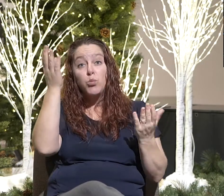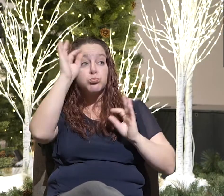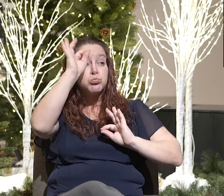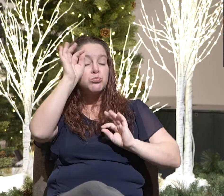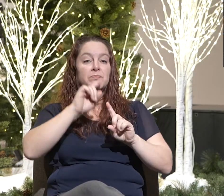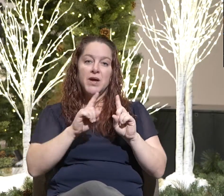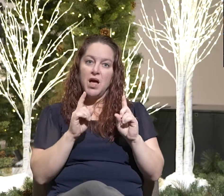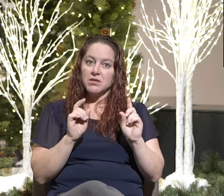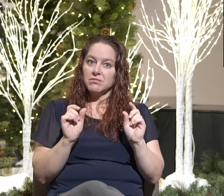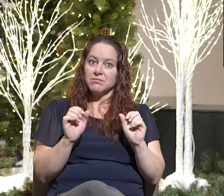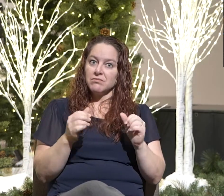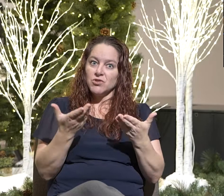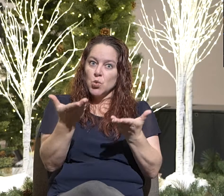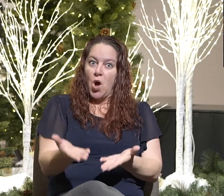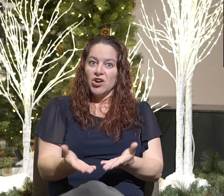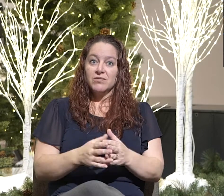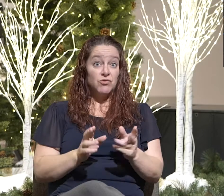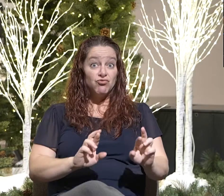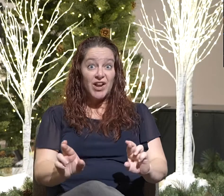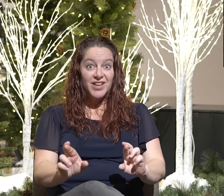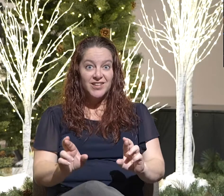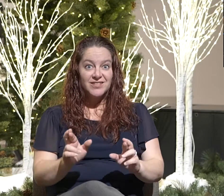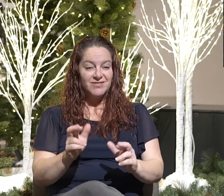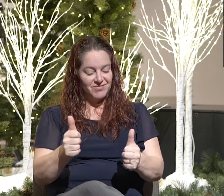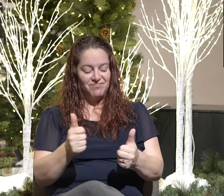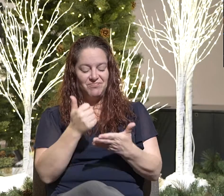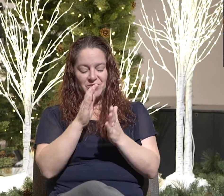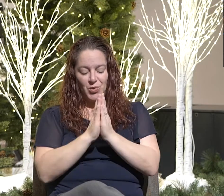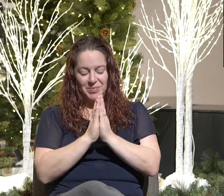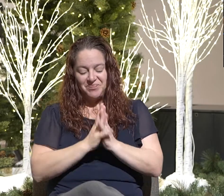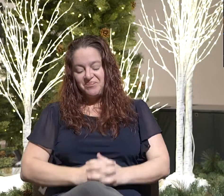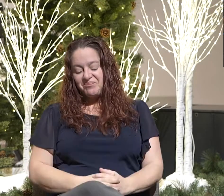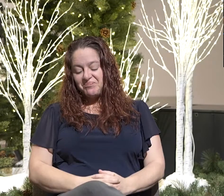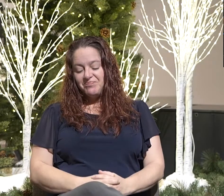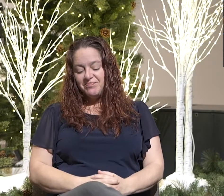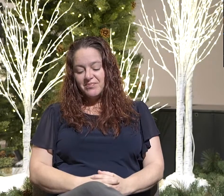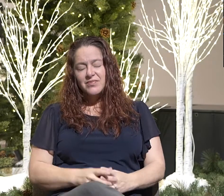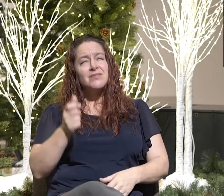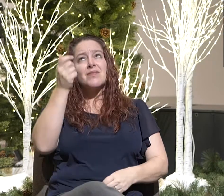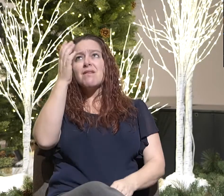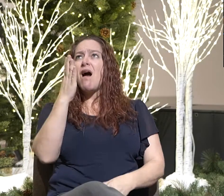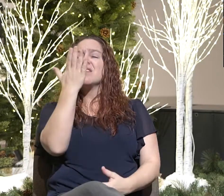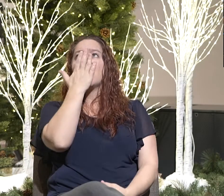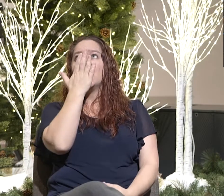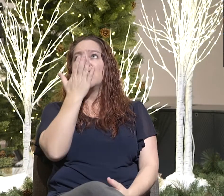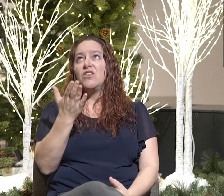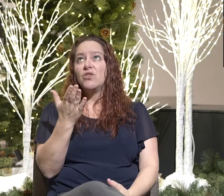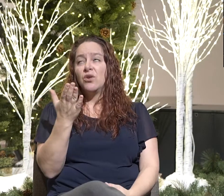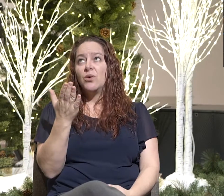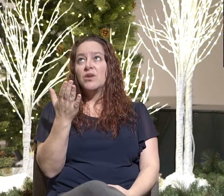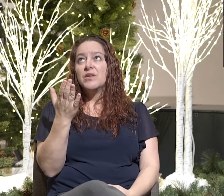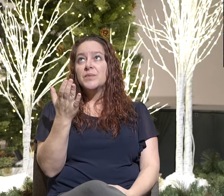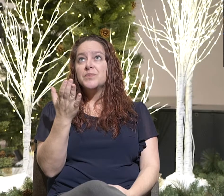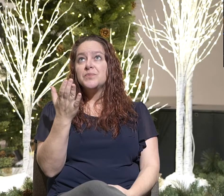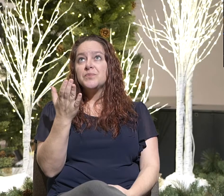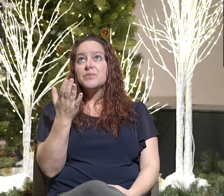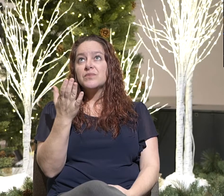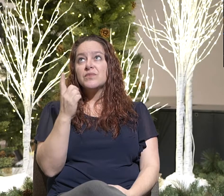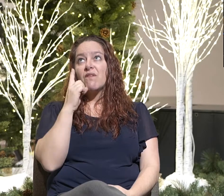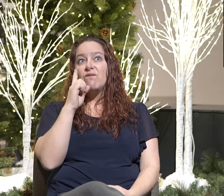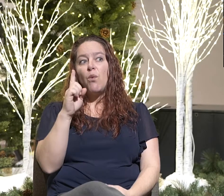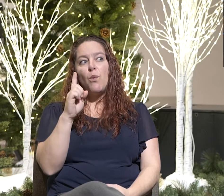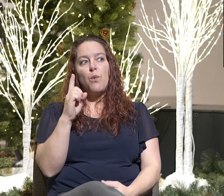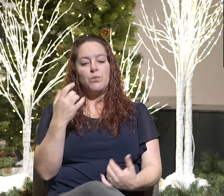So you guys ready? Awesome. Let's pray. Dear God, thank you for this